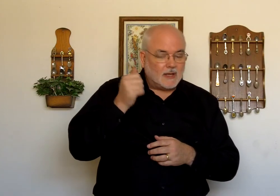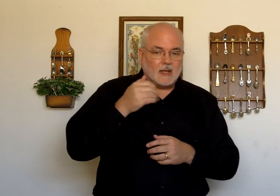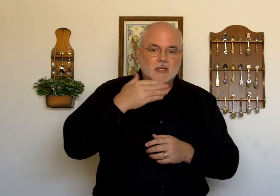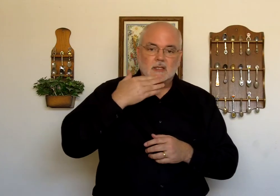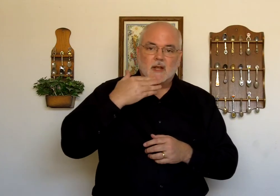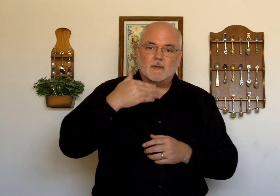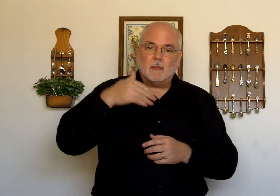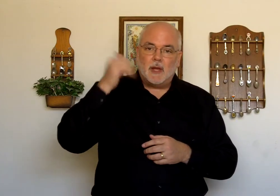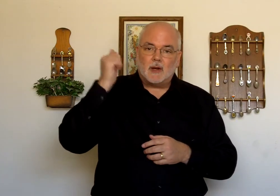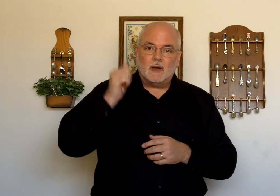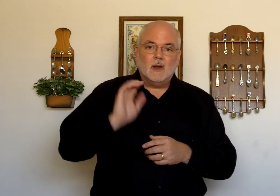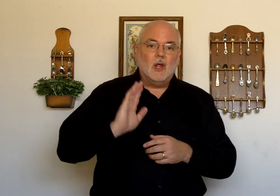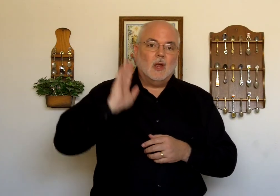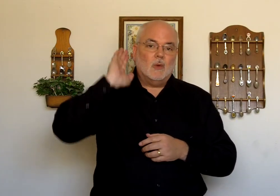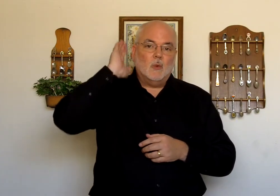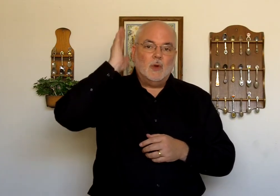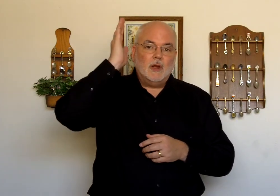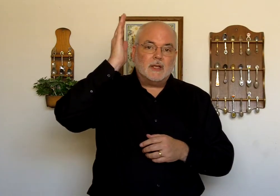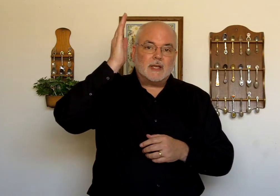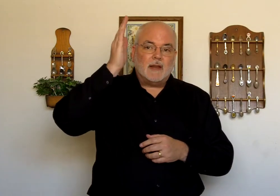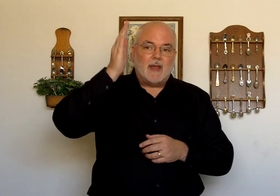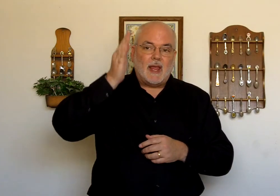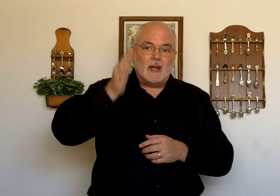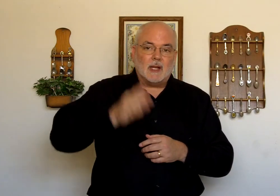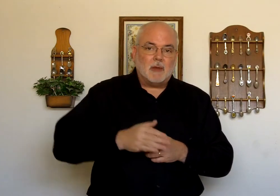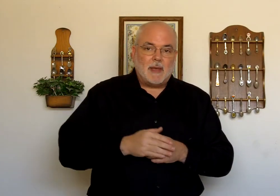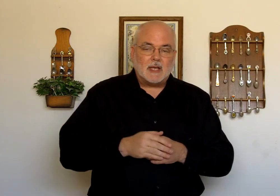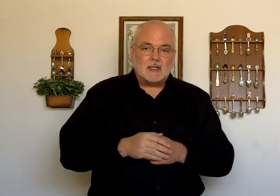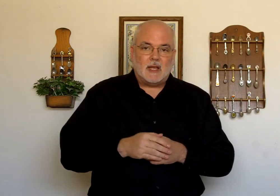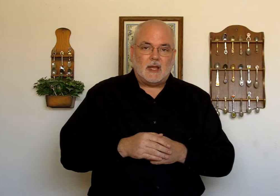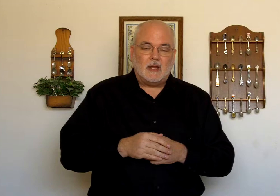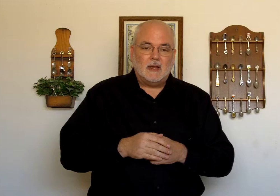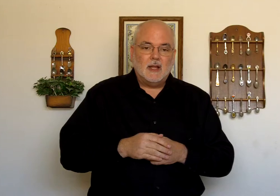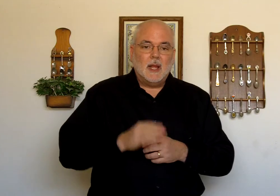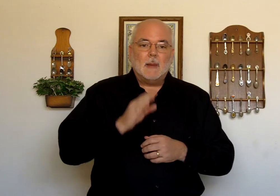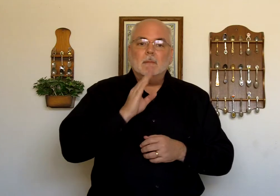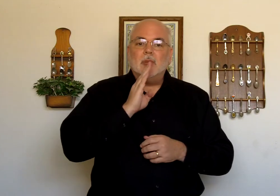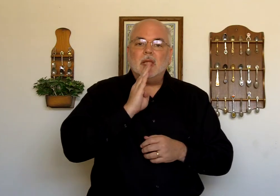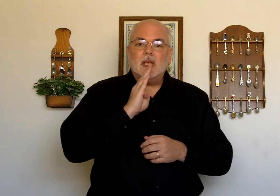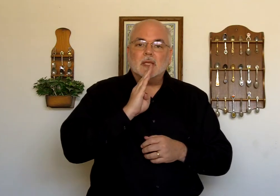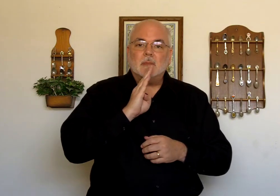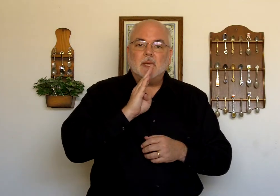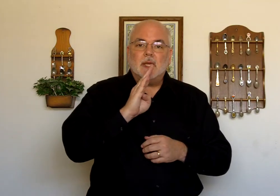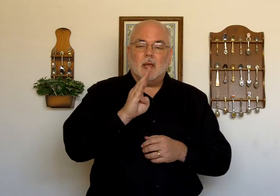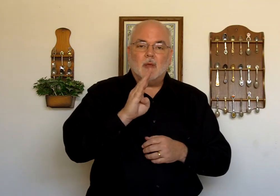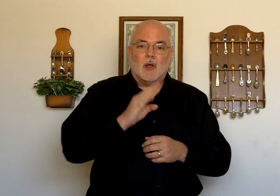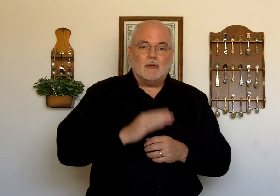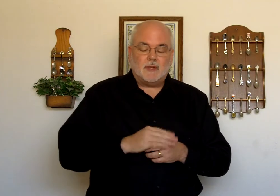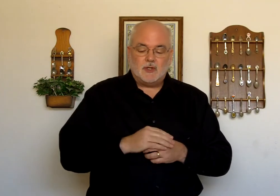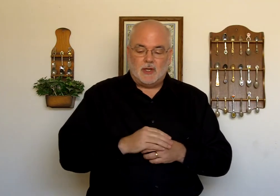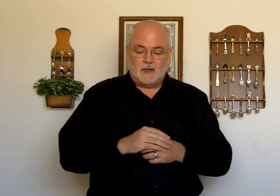And this is time for better. Would. It's kind of the hand coming past the head. Be. The bee coming off the chin.